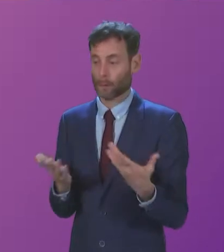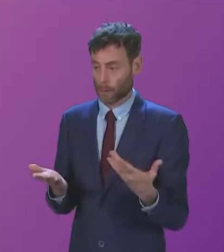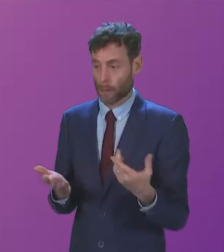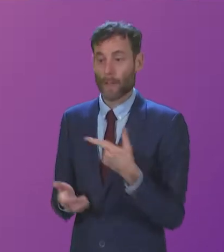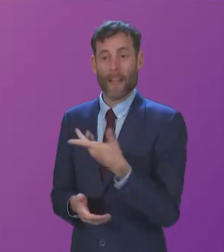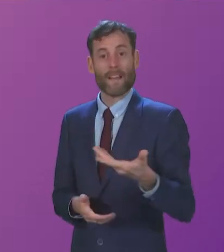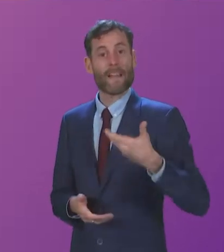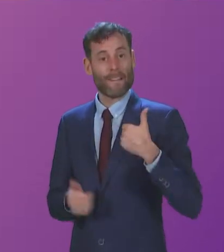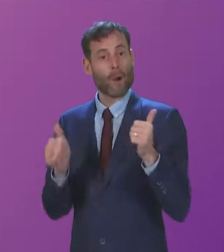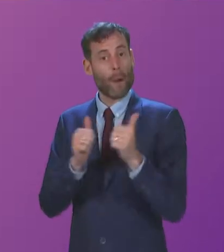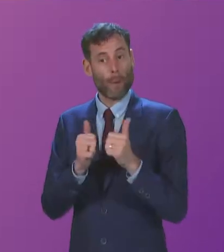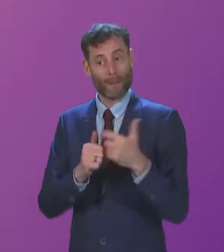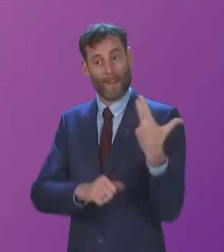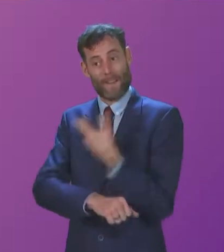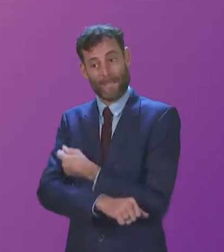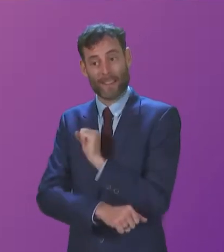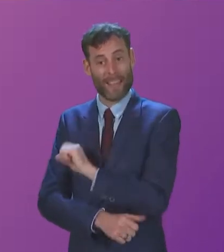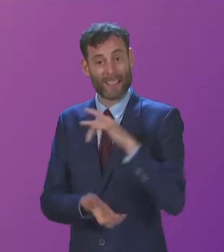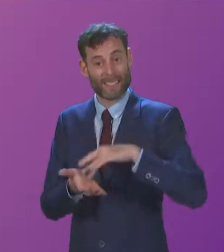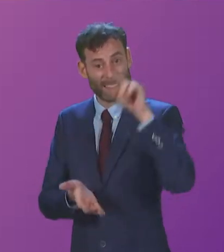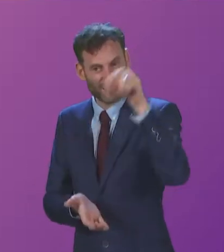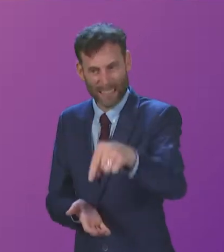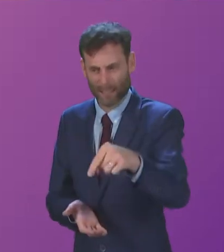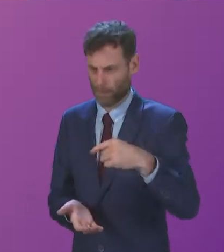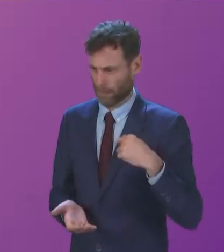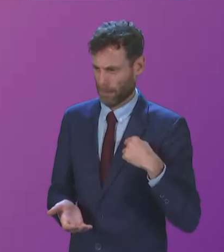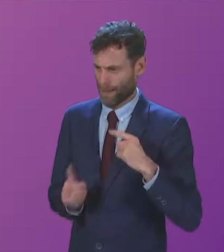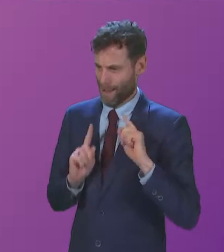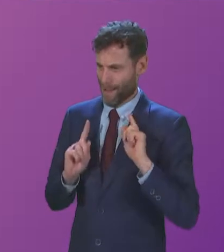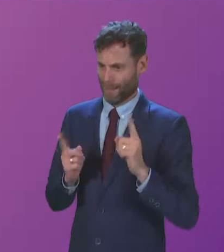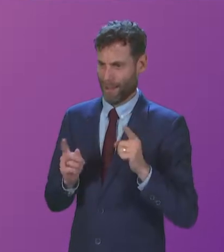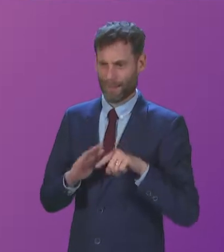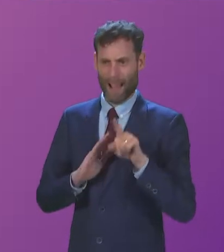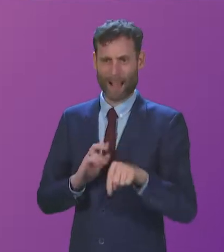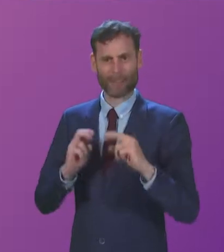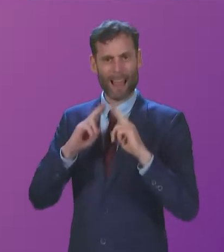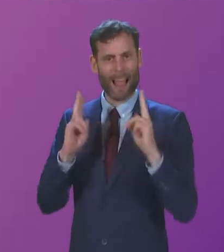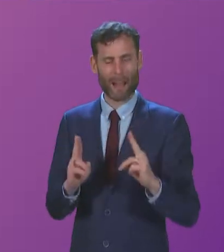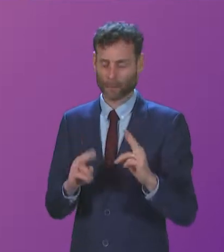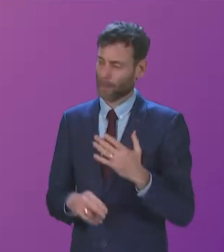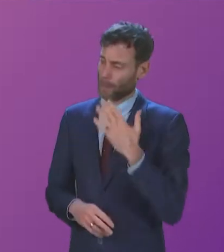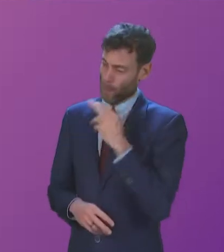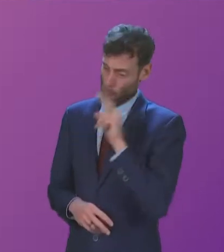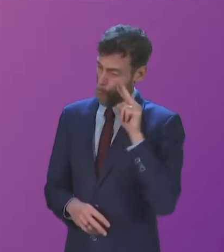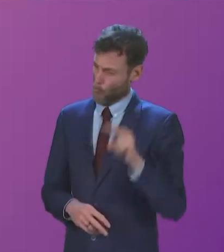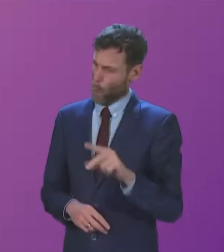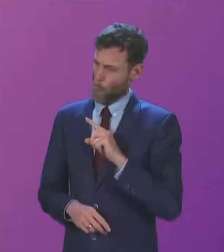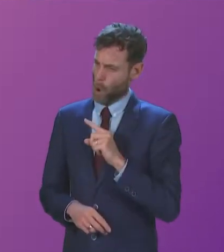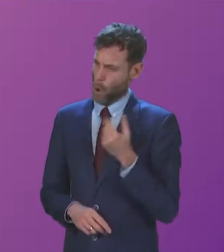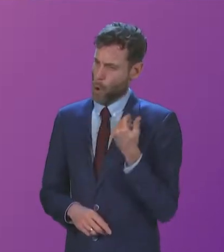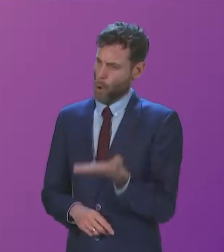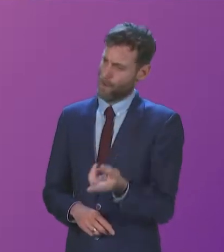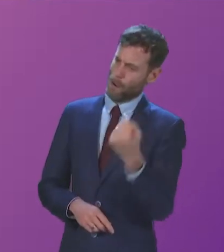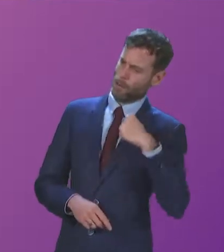at vaccination centres, which they cannot possibly attend. Will the Cabinet Secretary look into this matter, and if there is any further